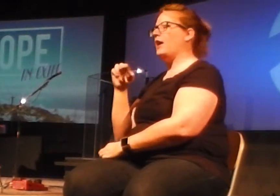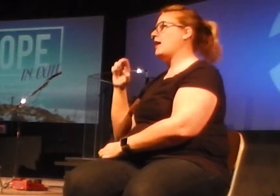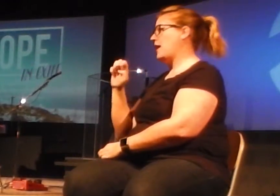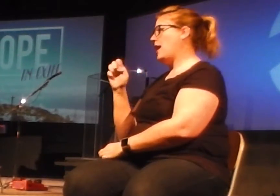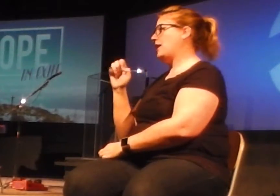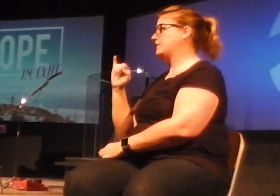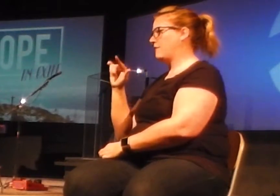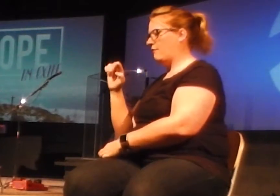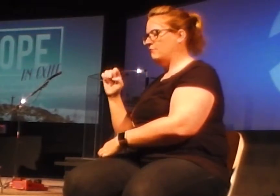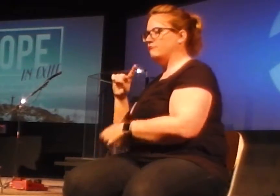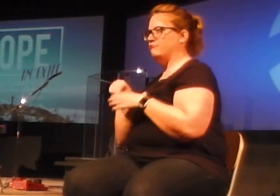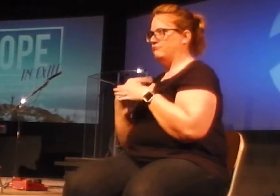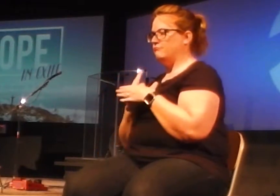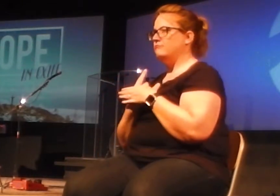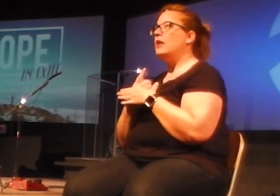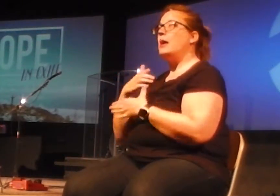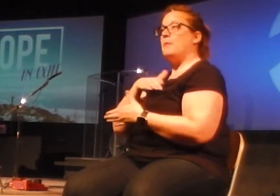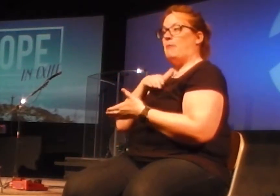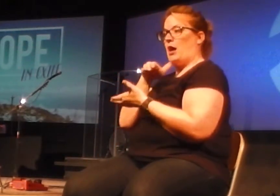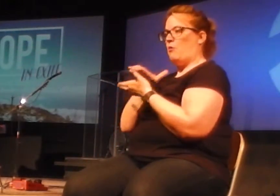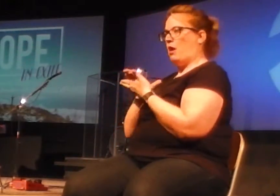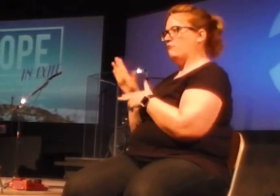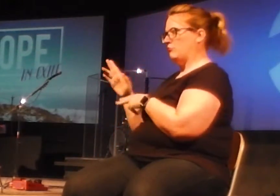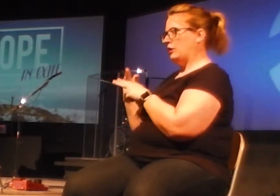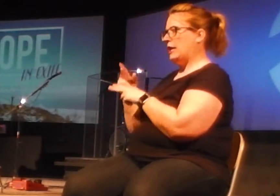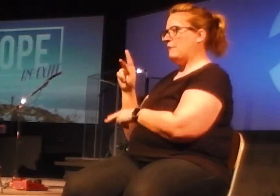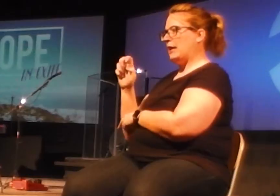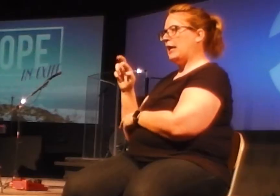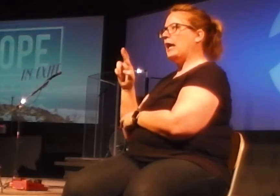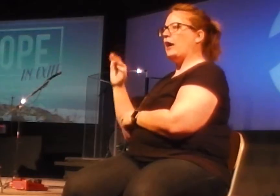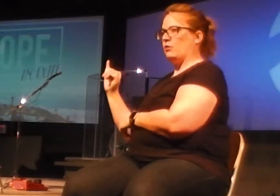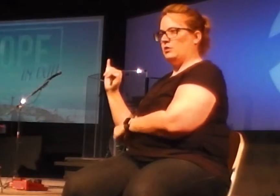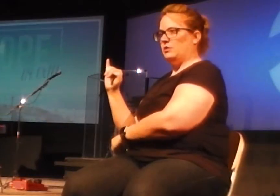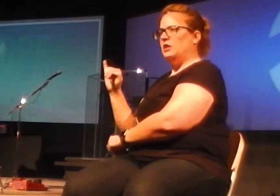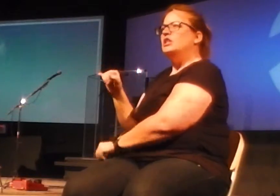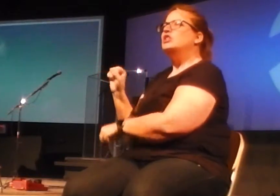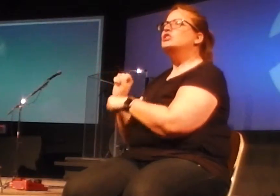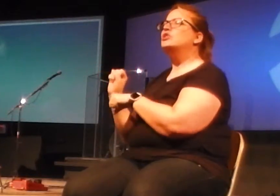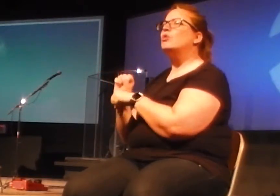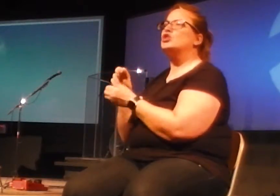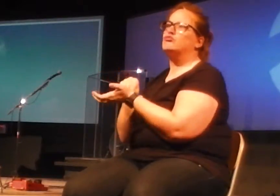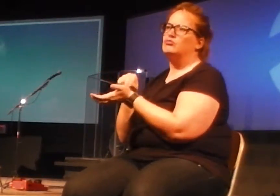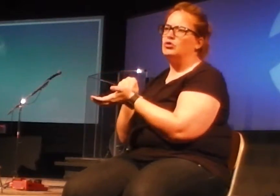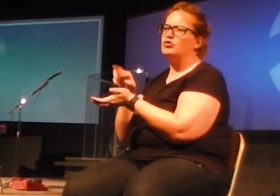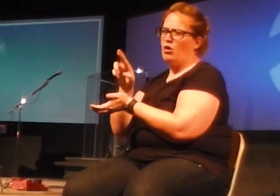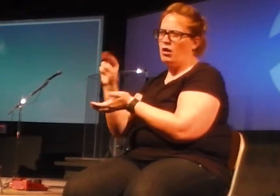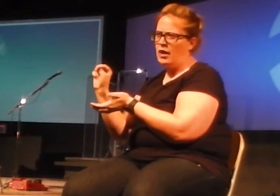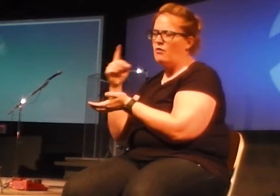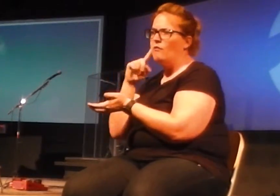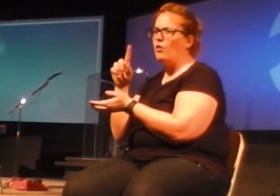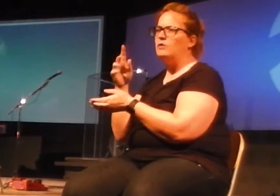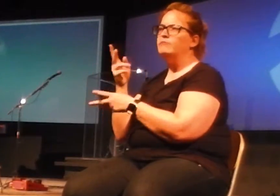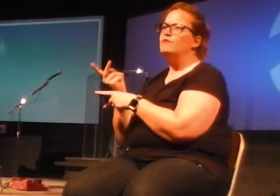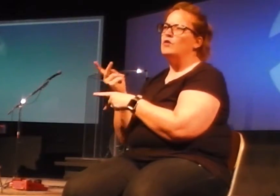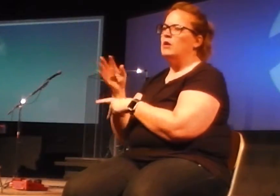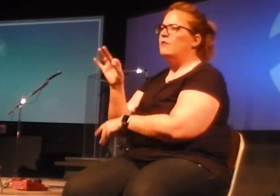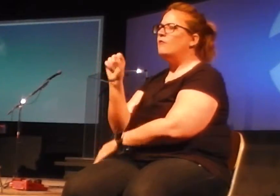as a nurse, as an RN in the foster care system. She actually is the nurse for a group home